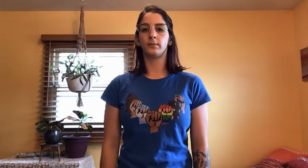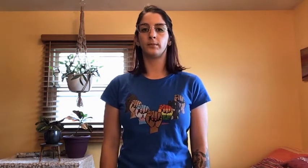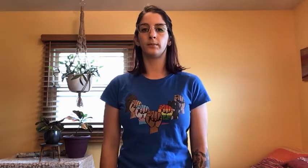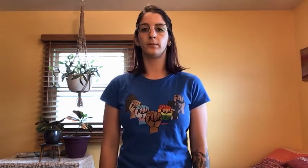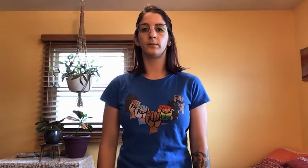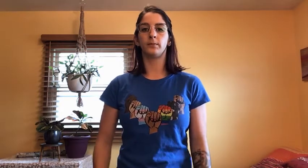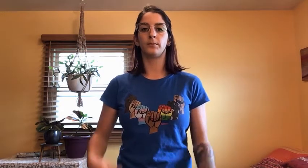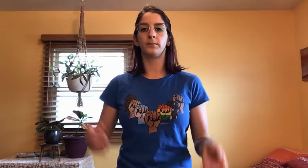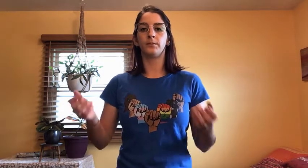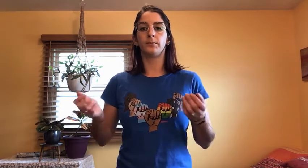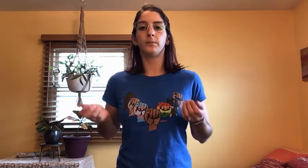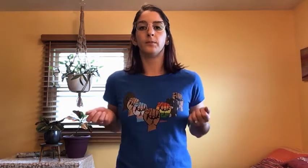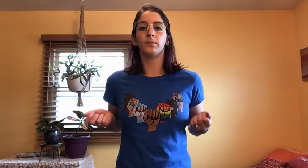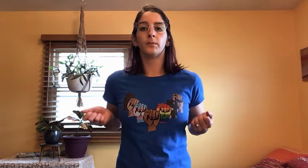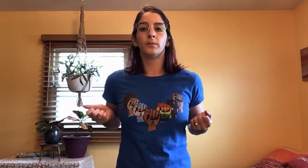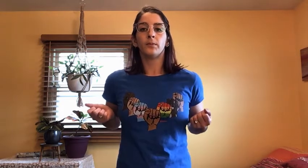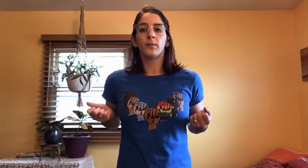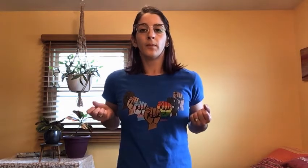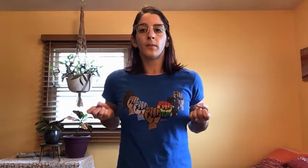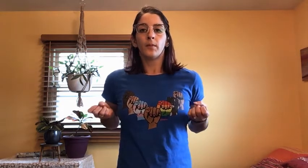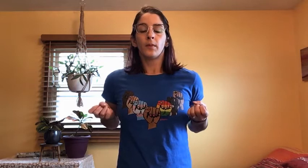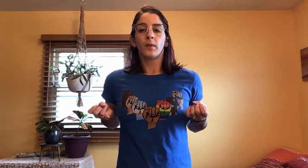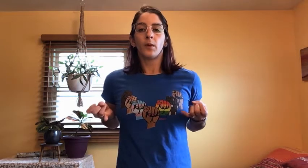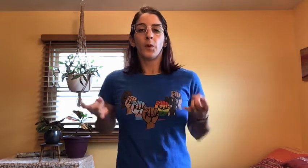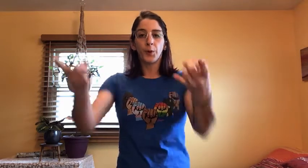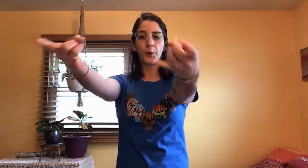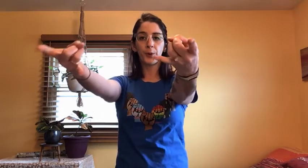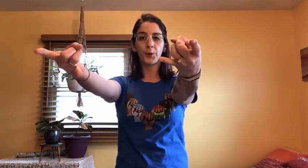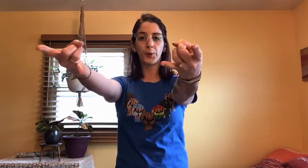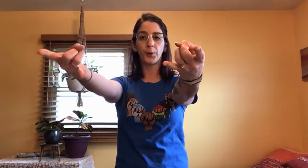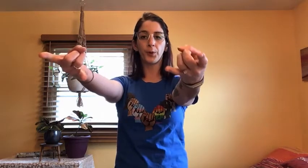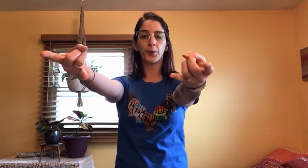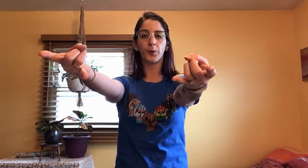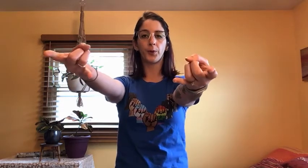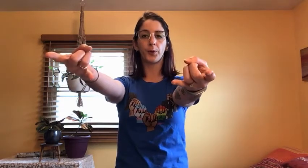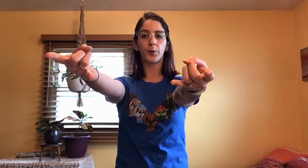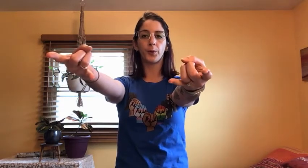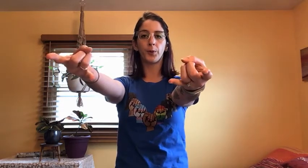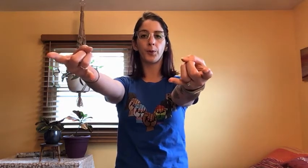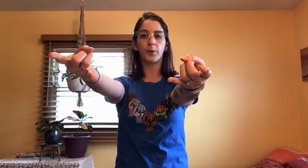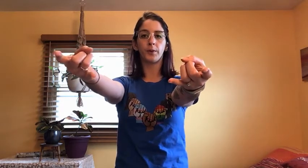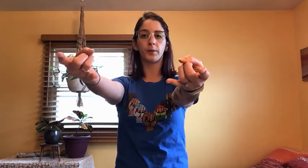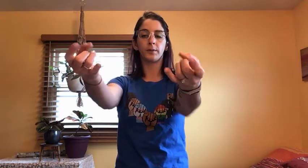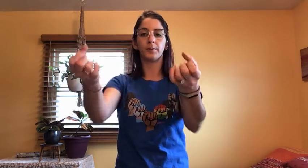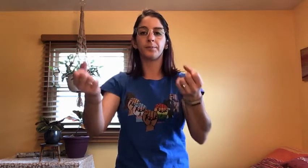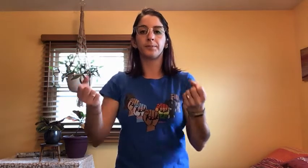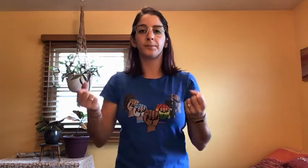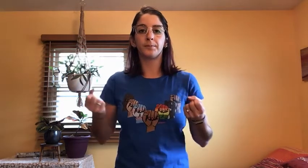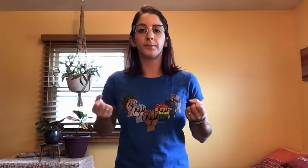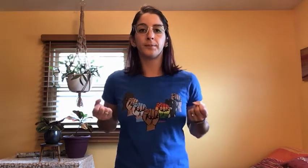For the Spider-Man breath, breathe in with your hands by your chest. As you breathe out, shoot your arms out like Spider